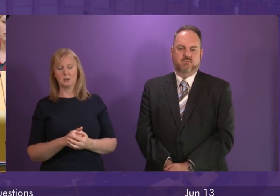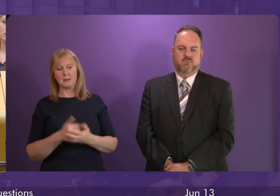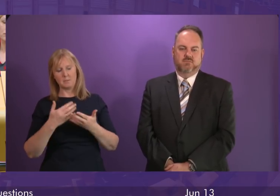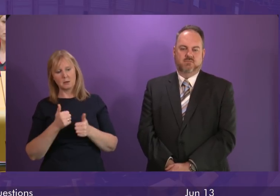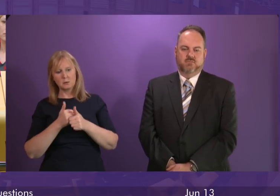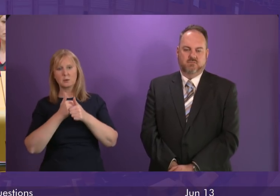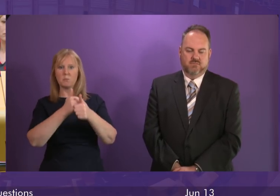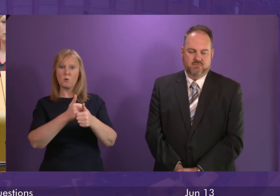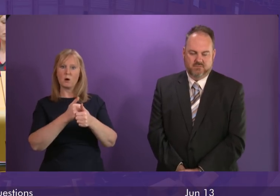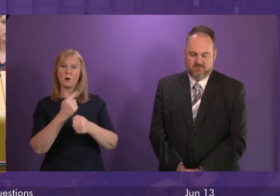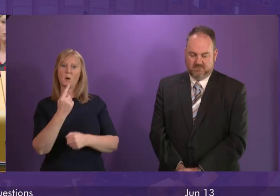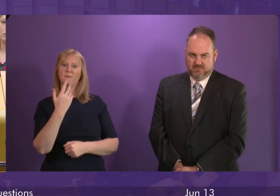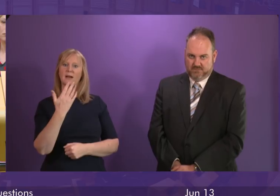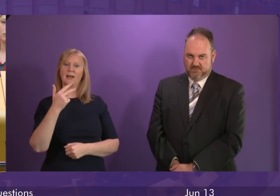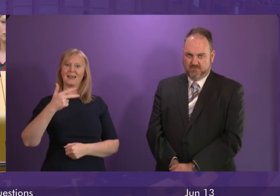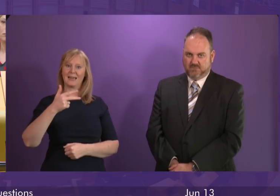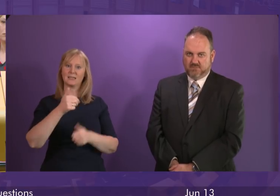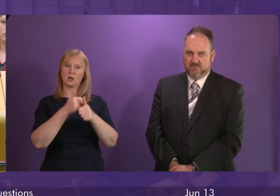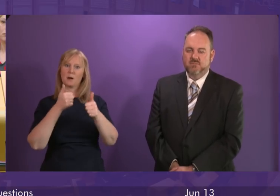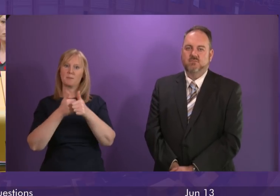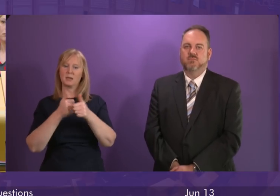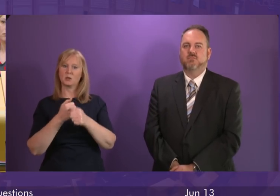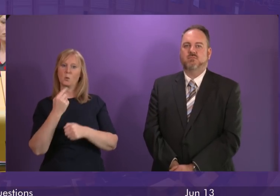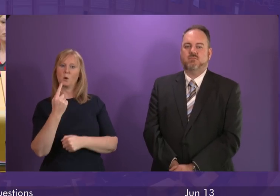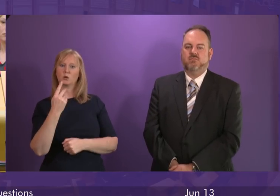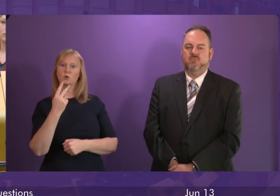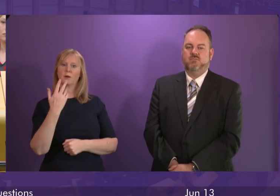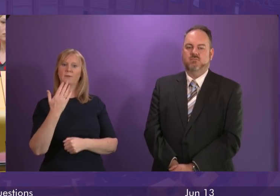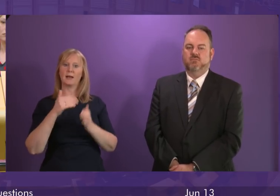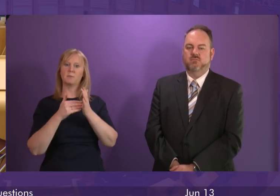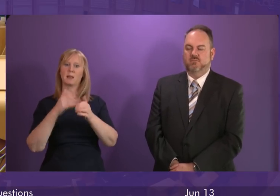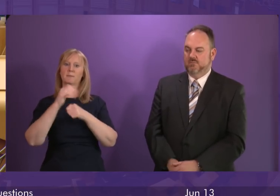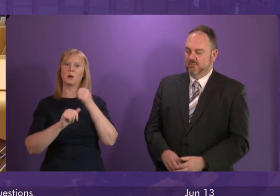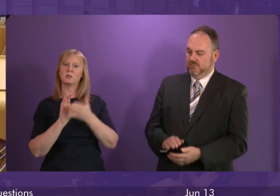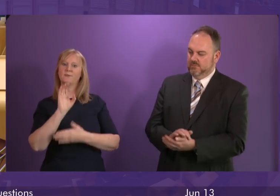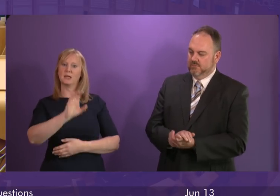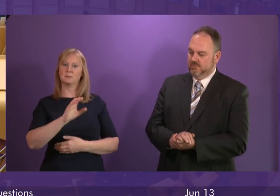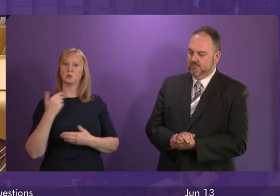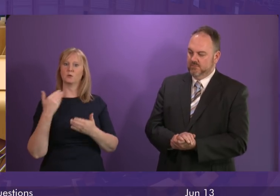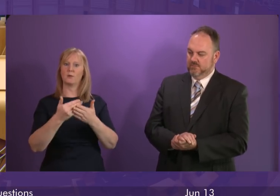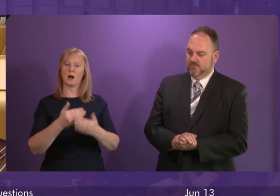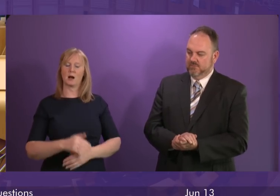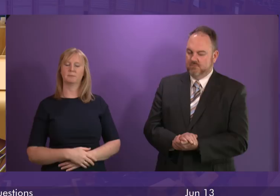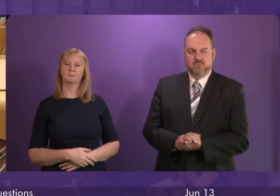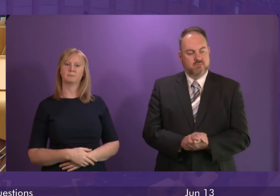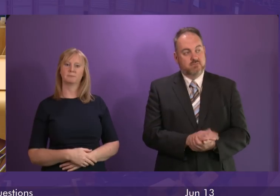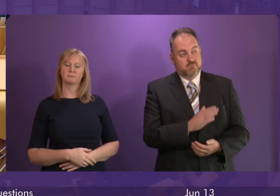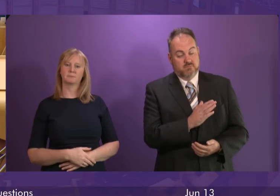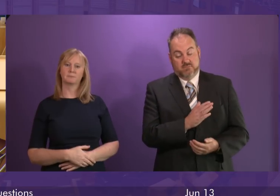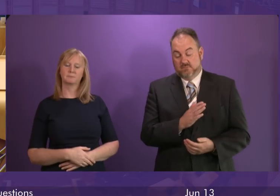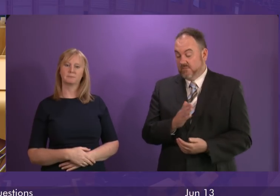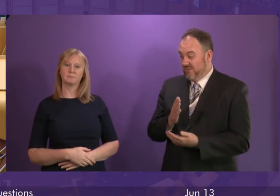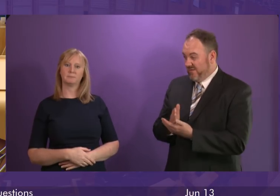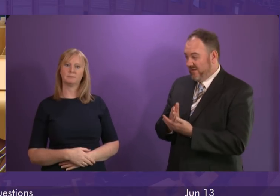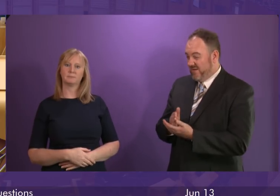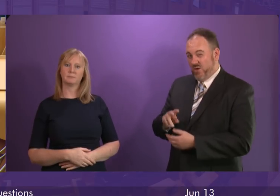158 companies with £125 million of investments so far. Jackie Bailey. I have to say to the First Minister